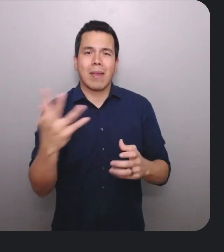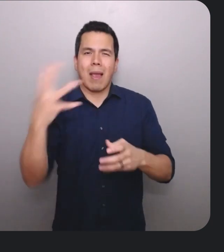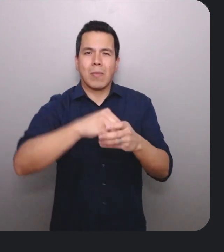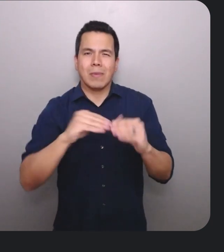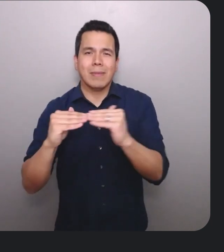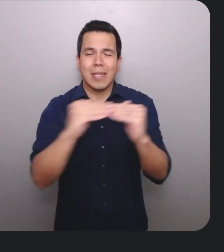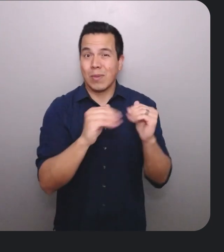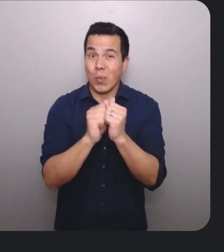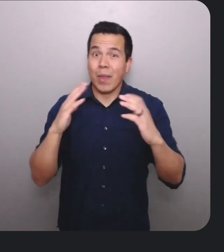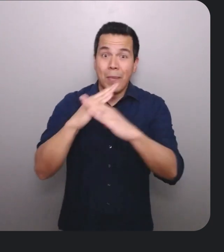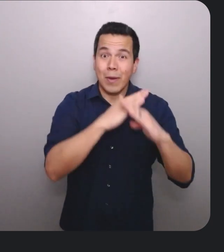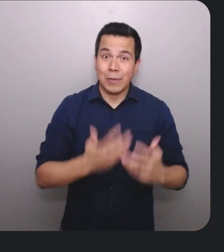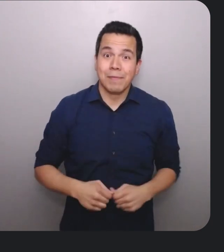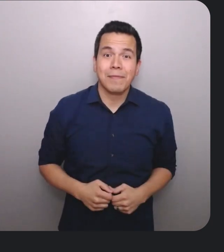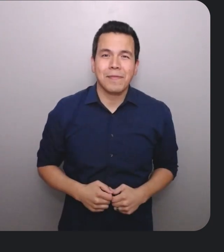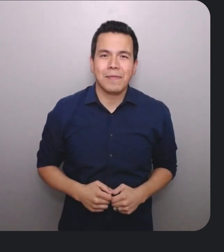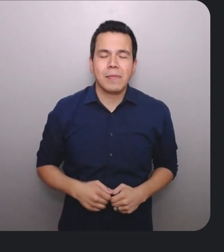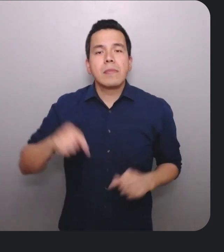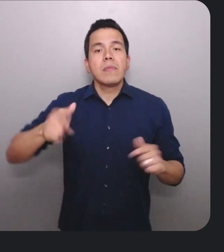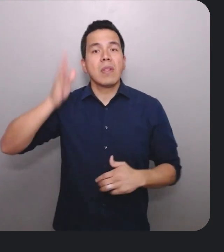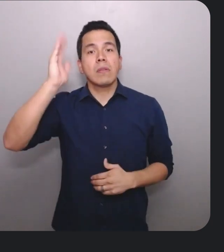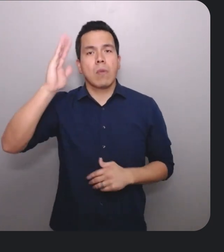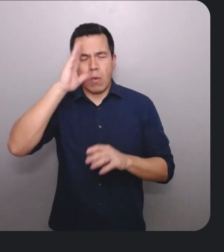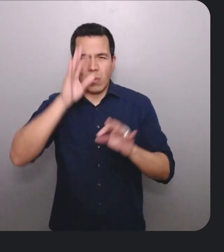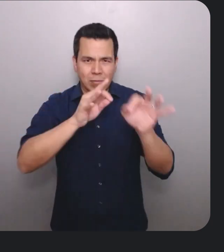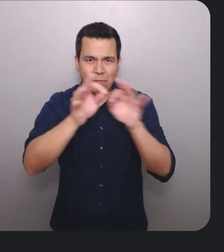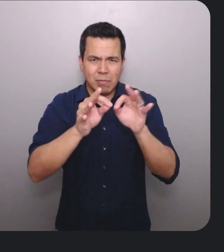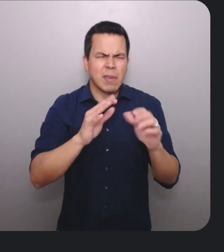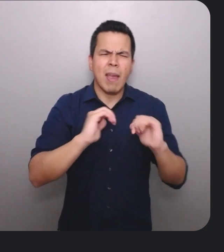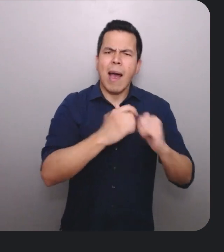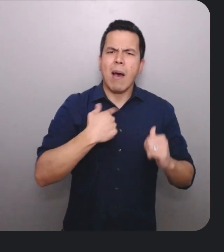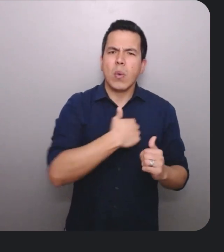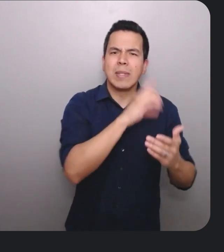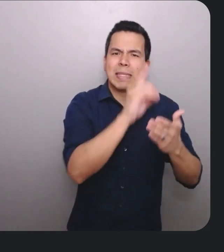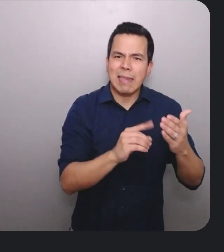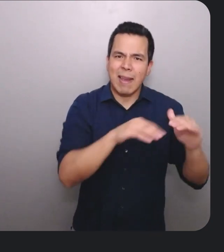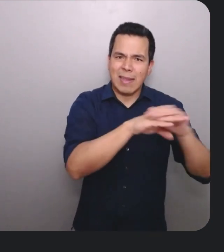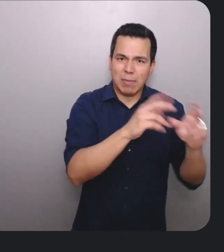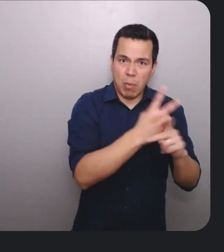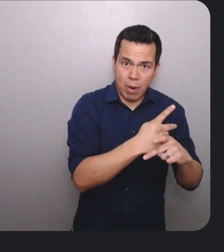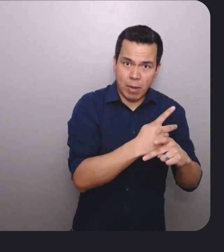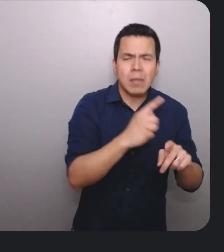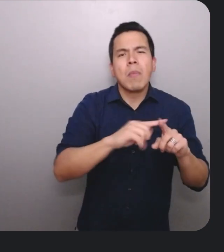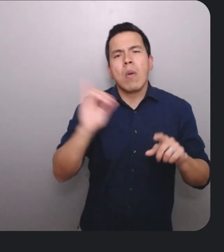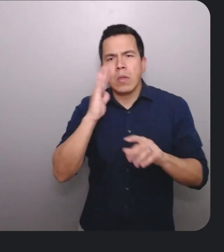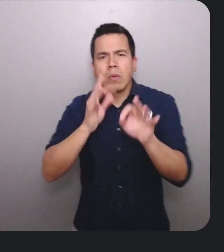participate equally and without barriers. In this talk, we'll introduce not only how we design accessible products, but how we